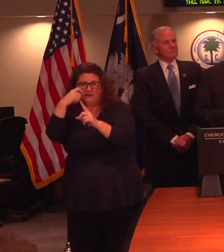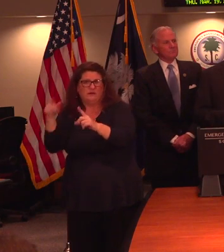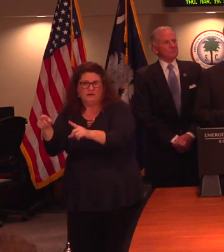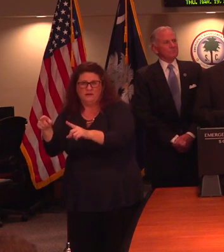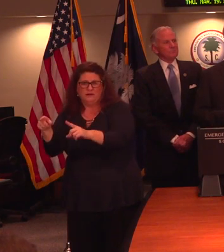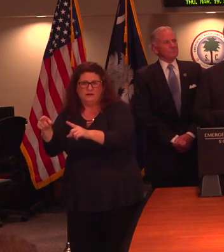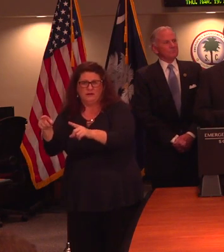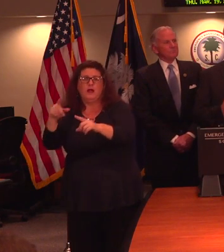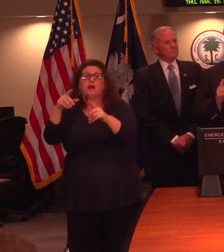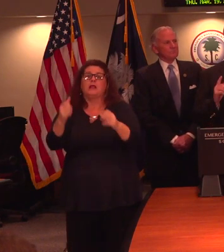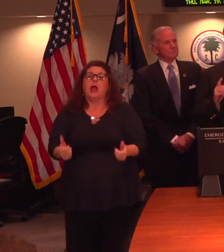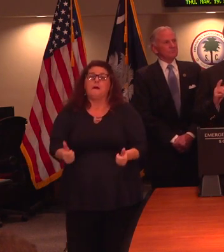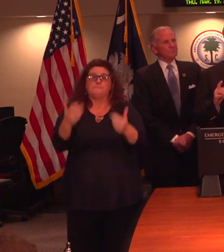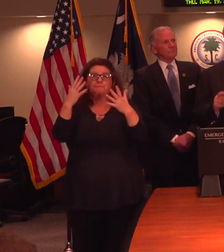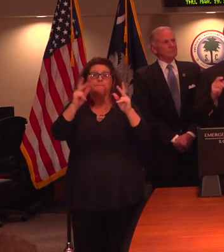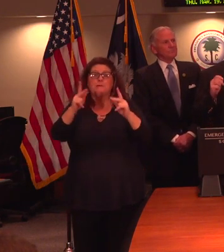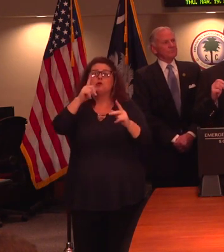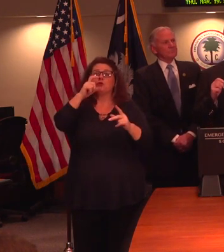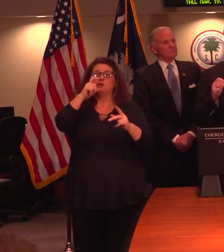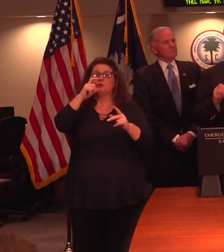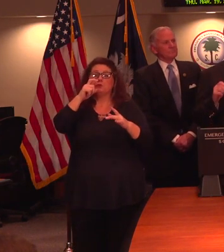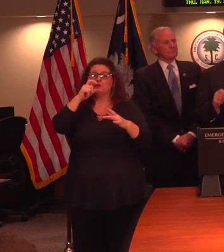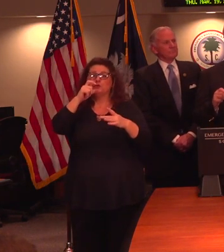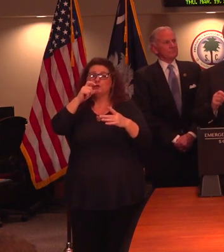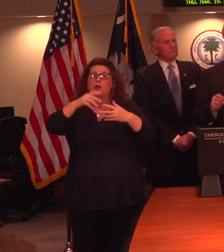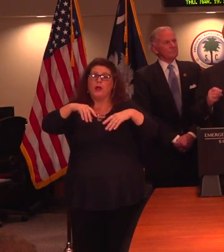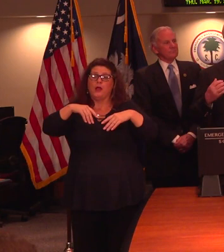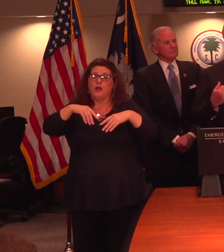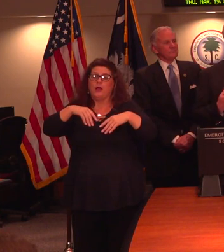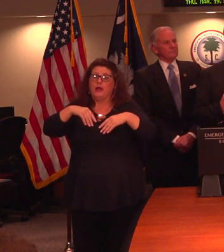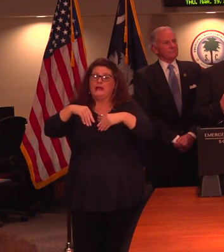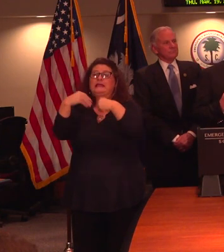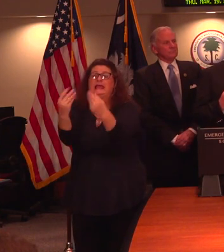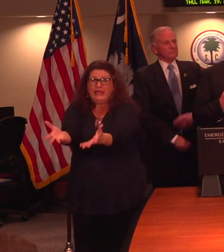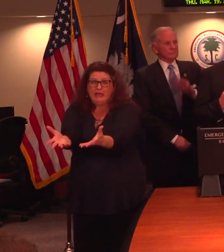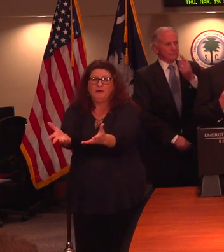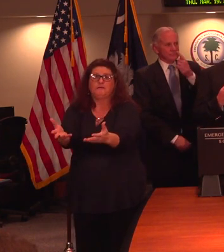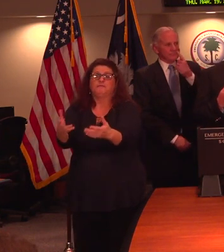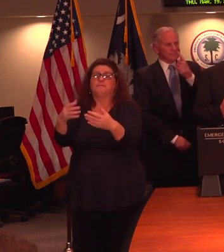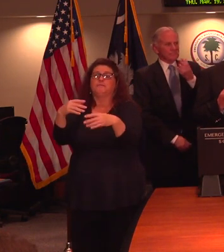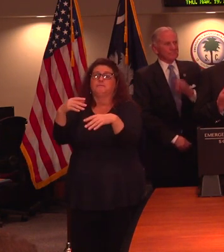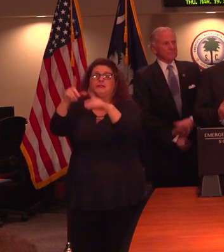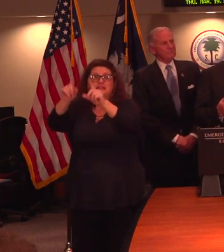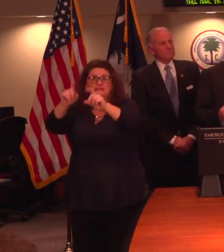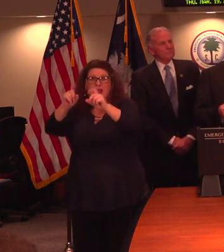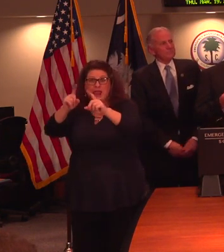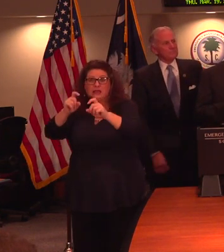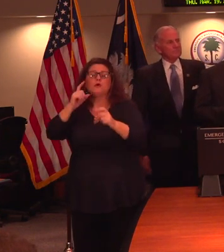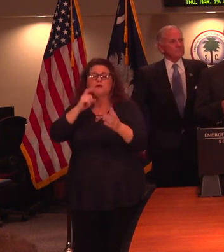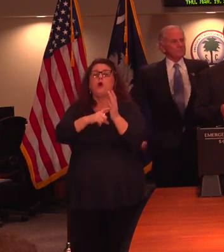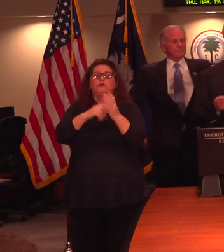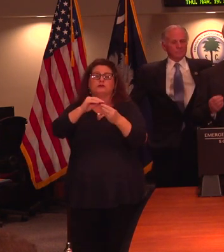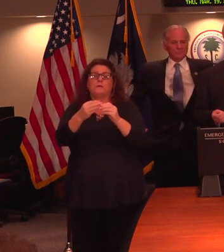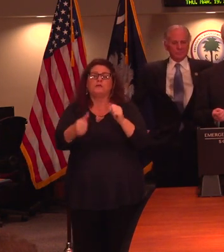dramatic increase in the number of tests being performed, and that's just on our lab, and now MUSC,